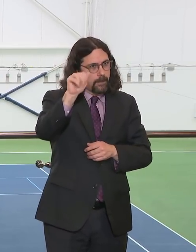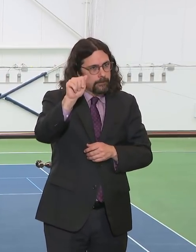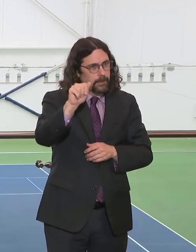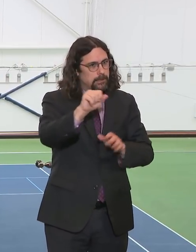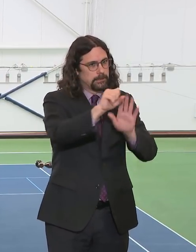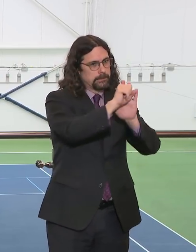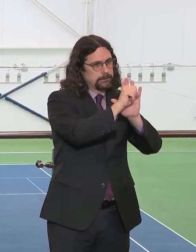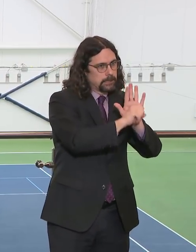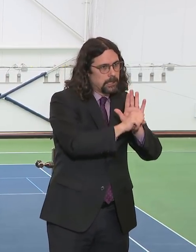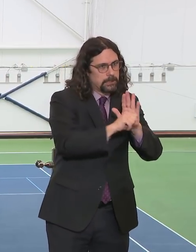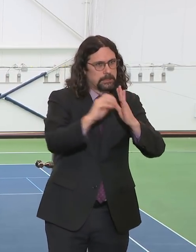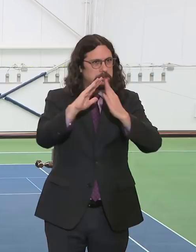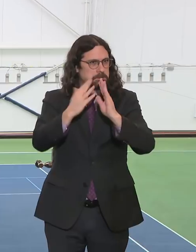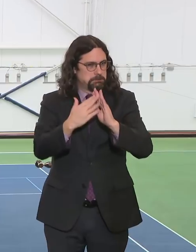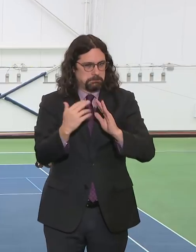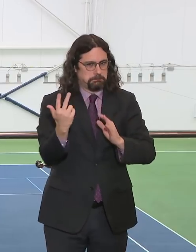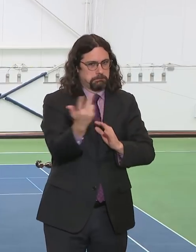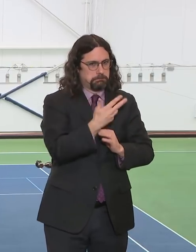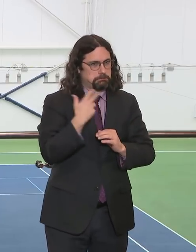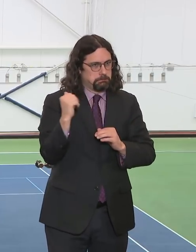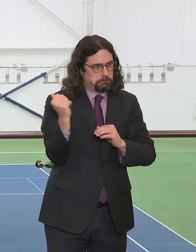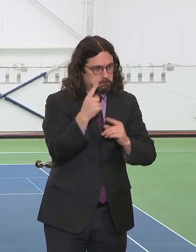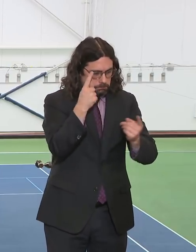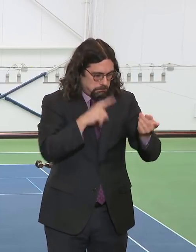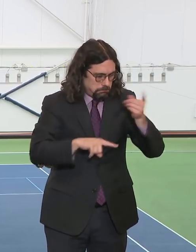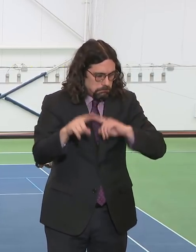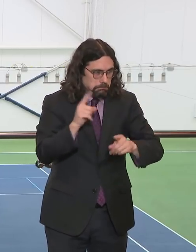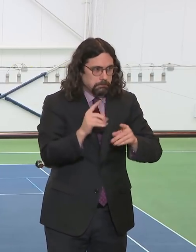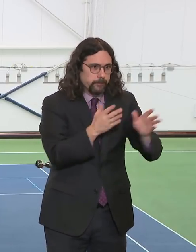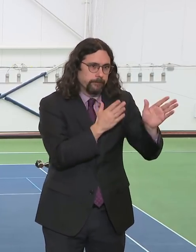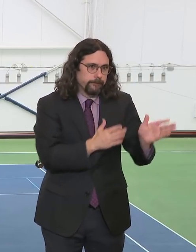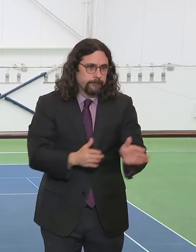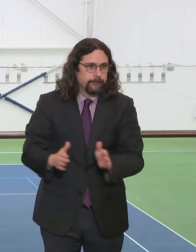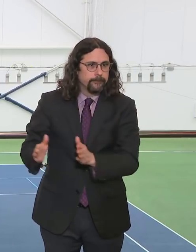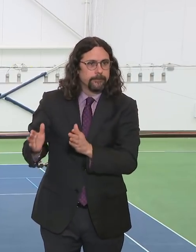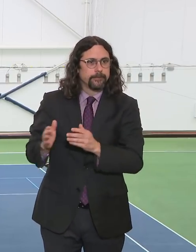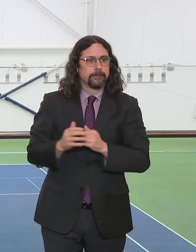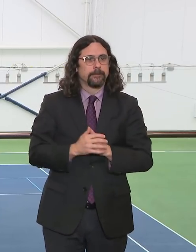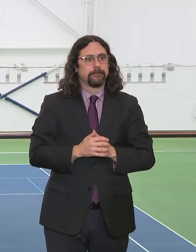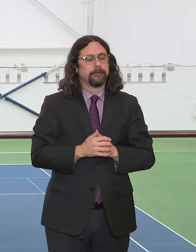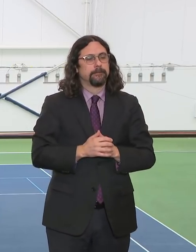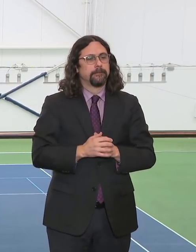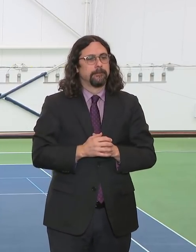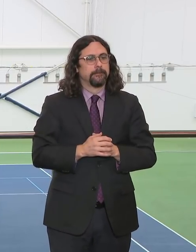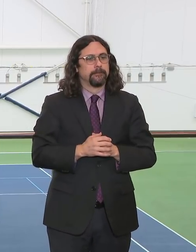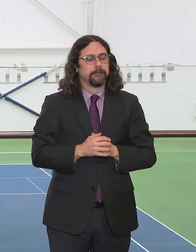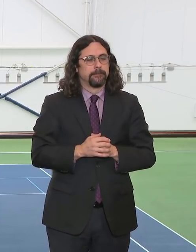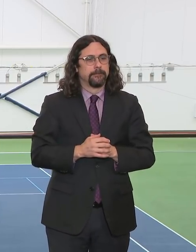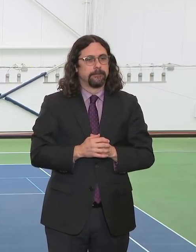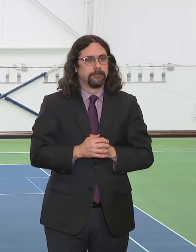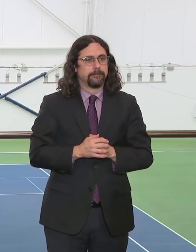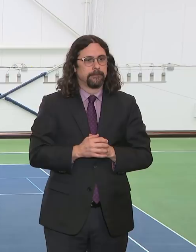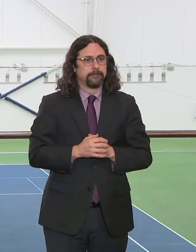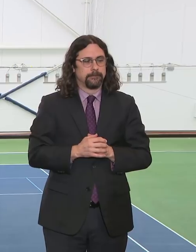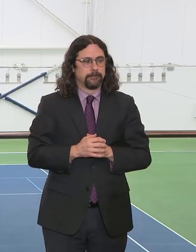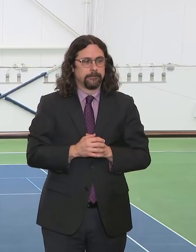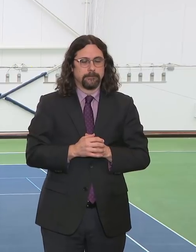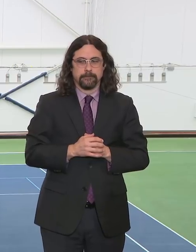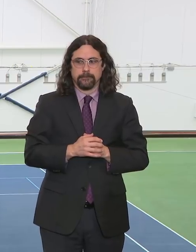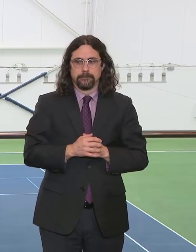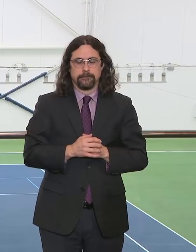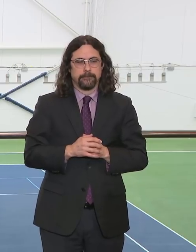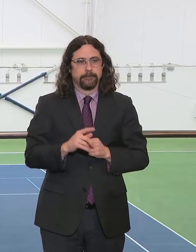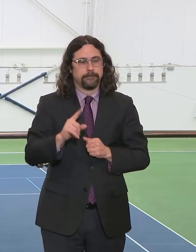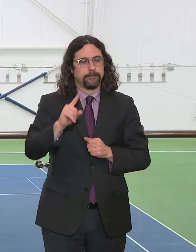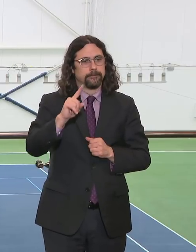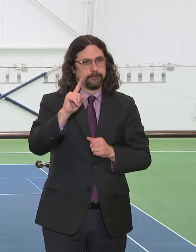is to build out the space immediately and to make sure as each space comes online that there's a clear protocol. And again, I'll